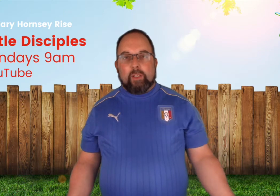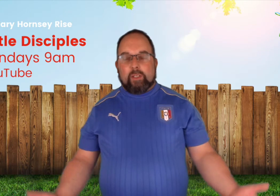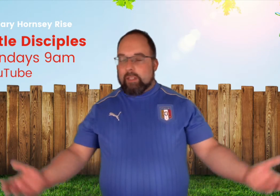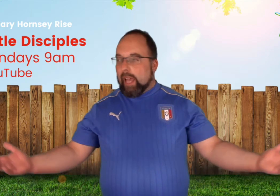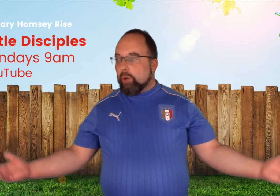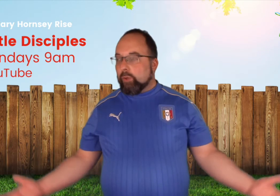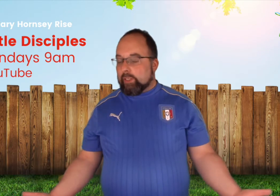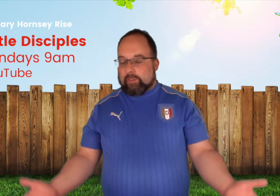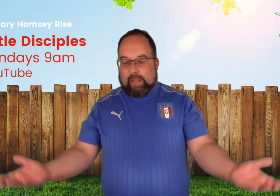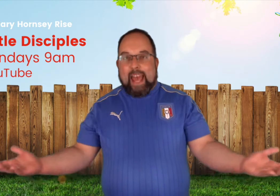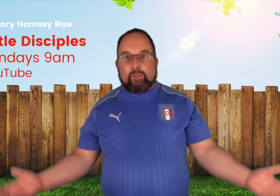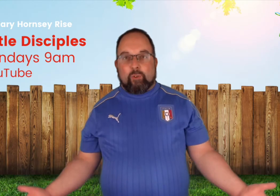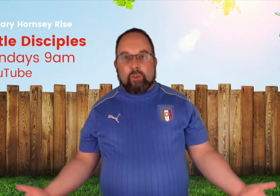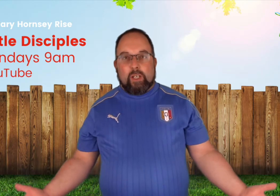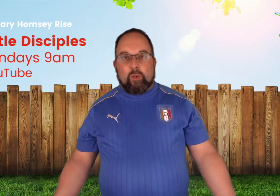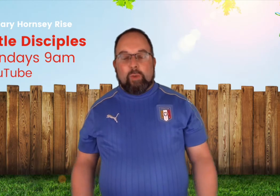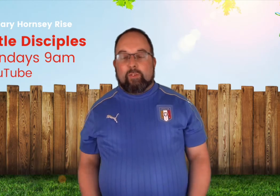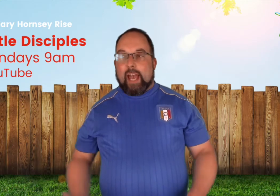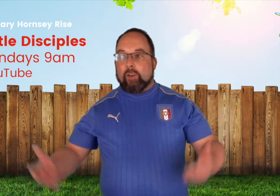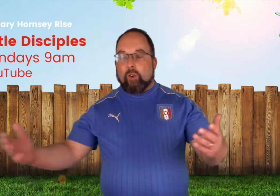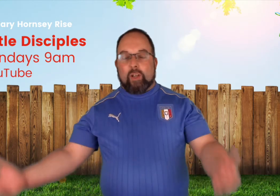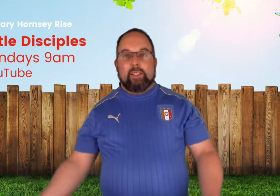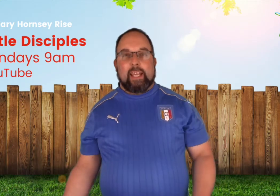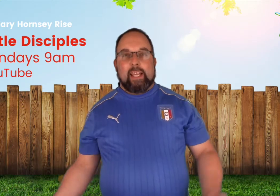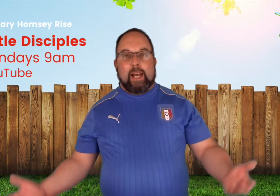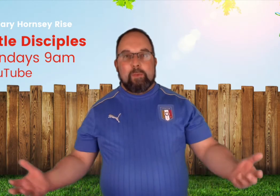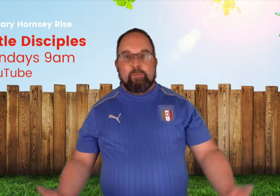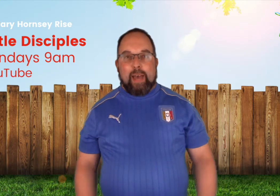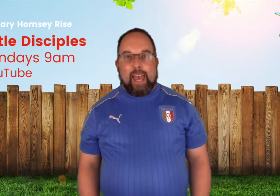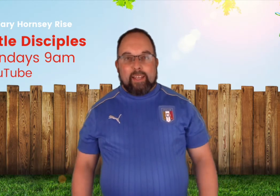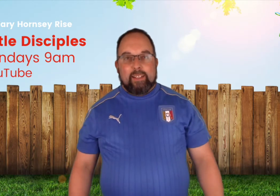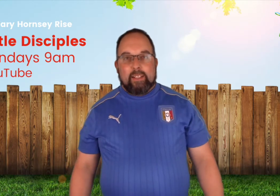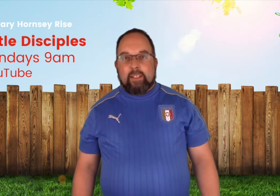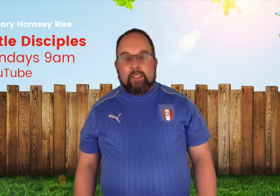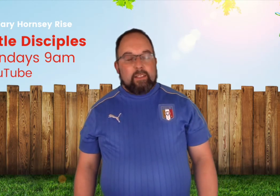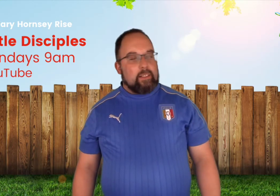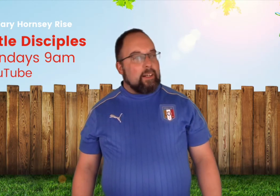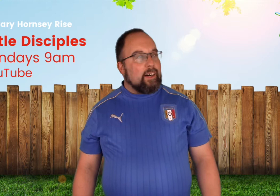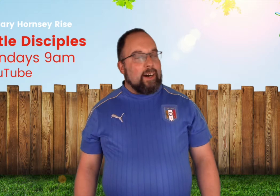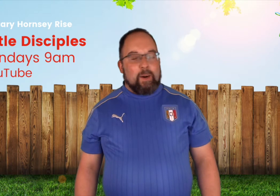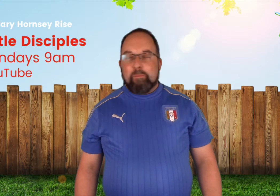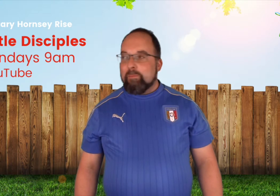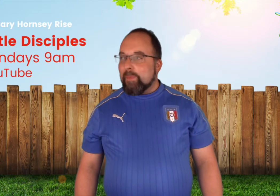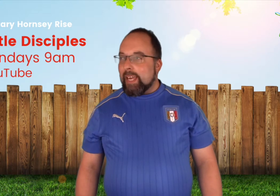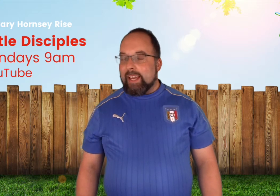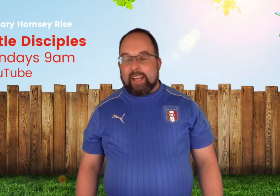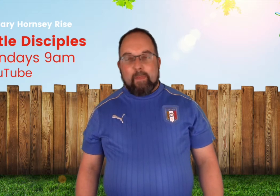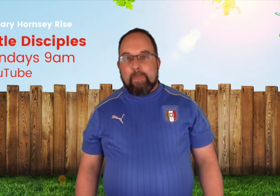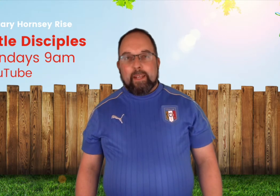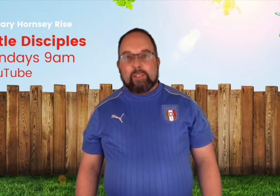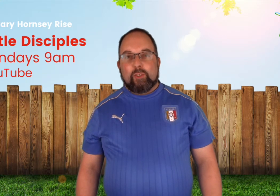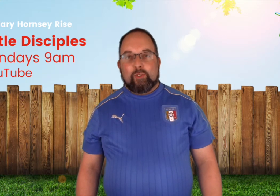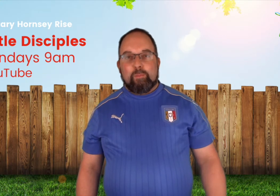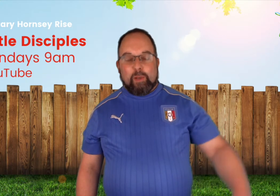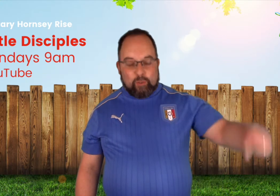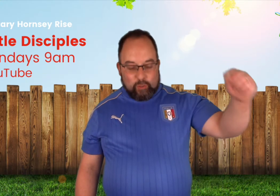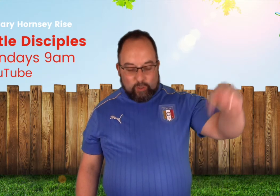and all this hassle with going on holiday and coming back oh man it's good to be on good old